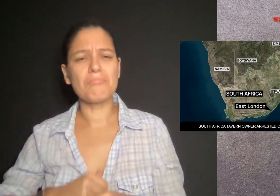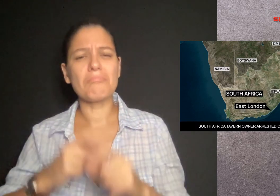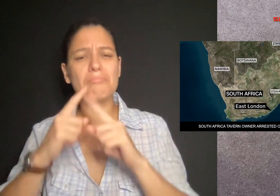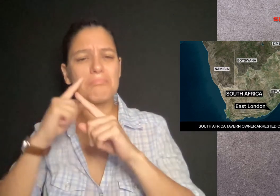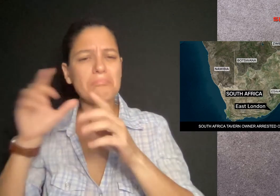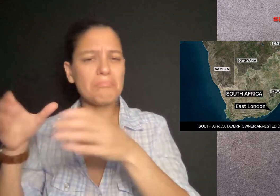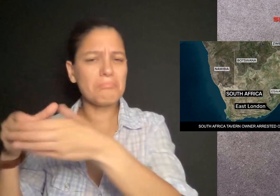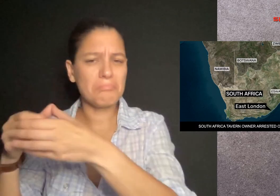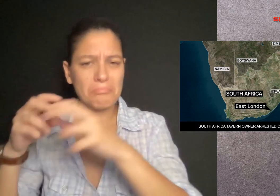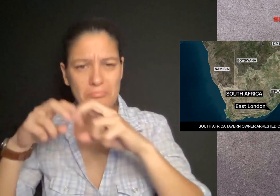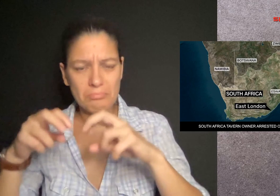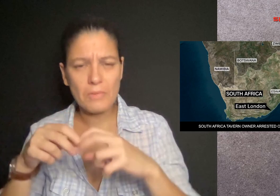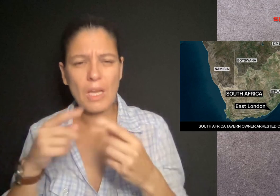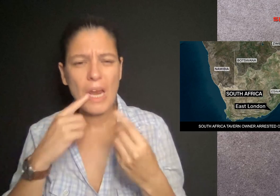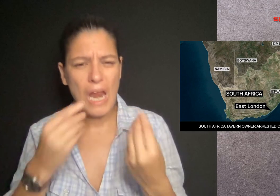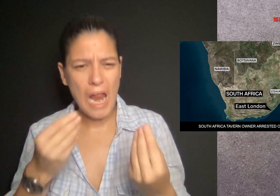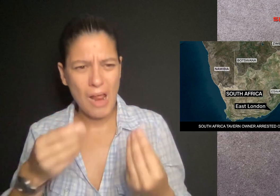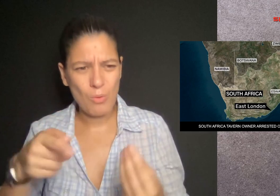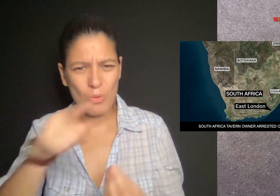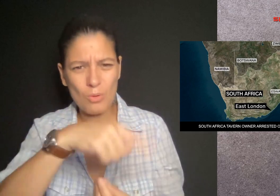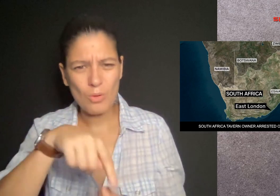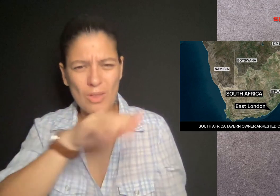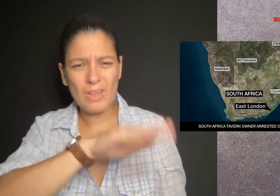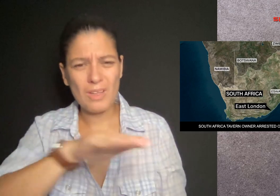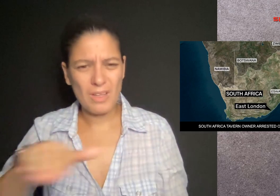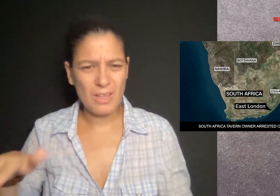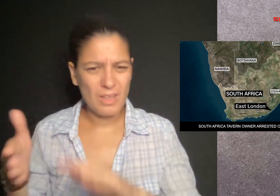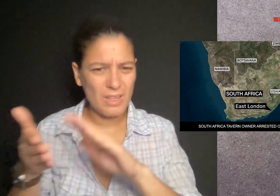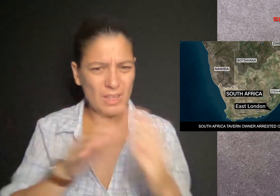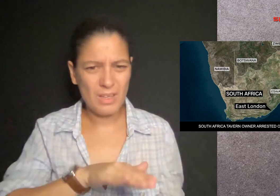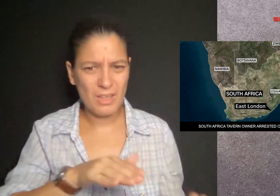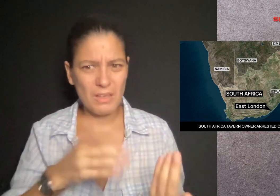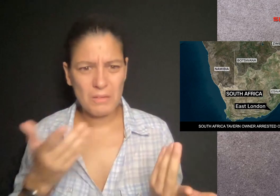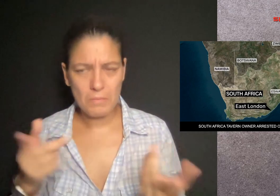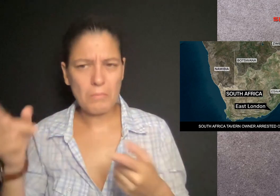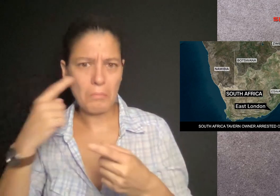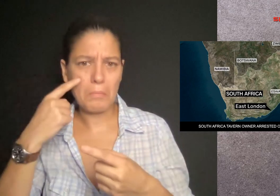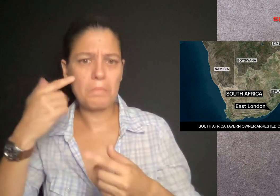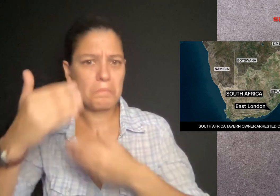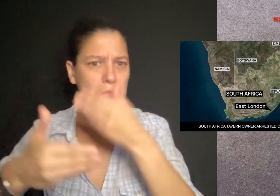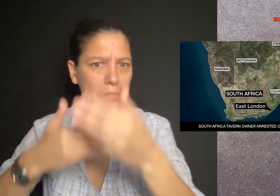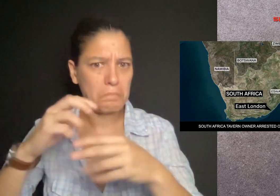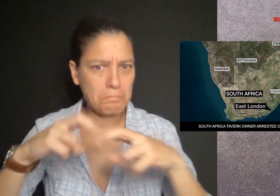Forensic investigation into the cause of the deaths of the children is still ongoing.